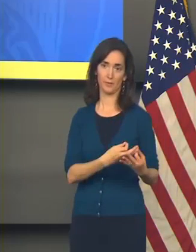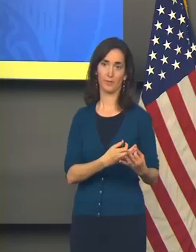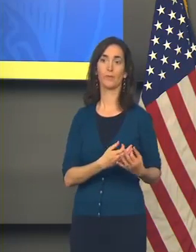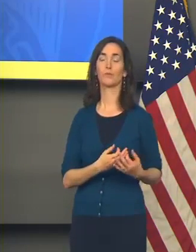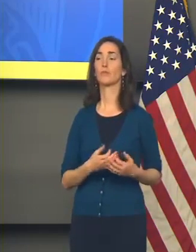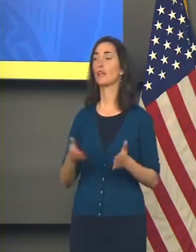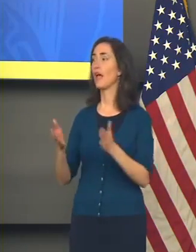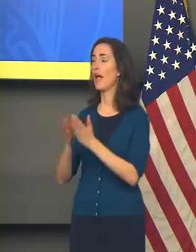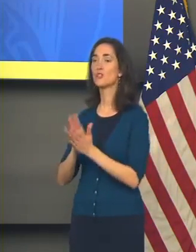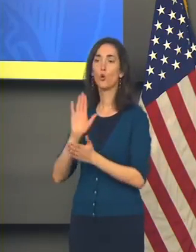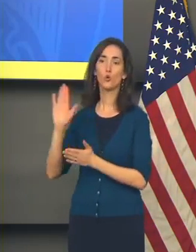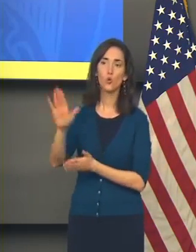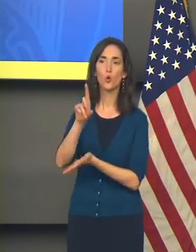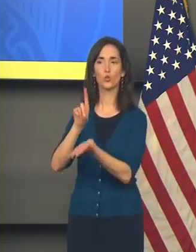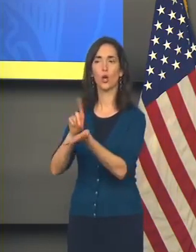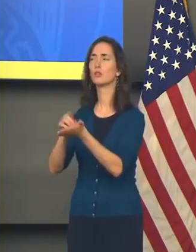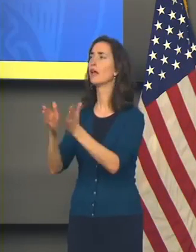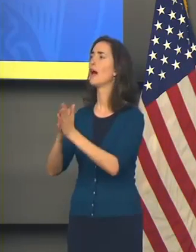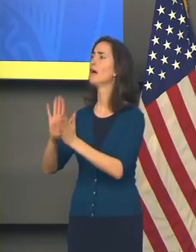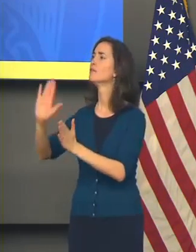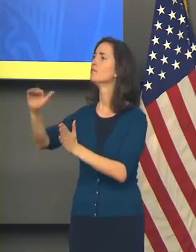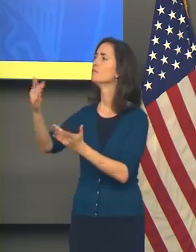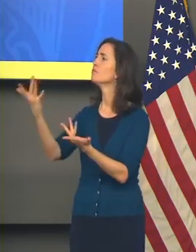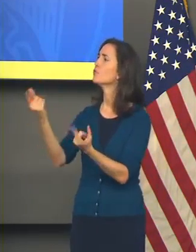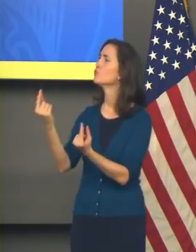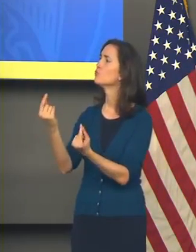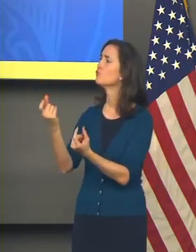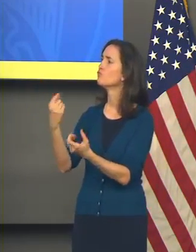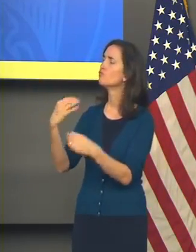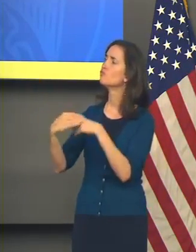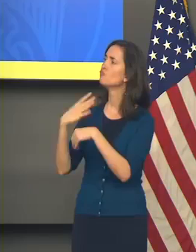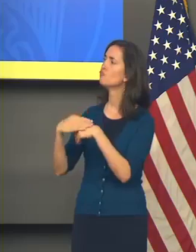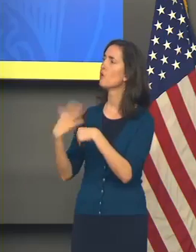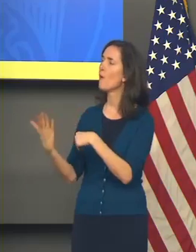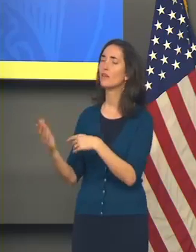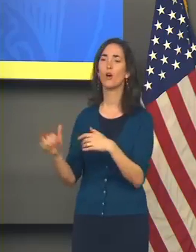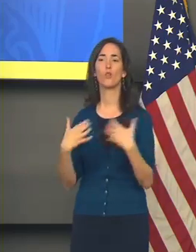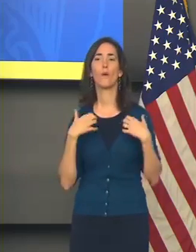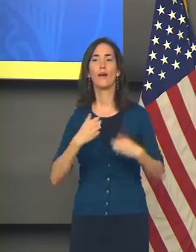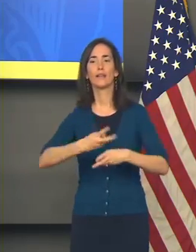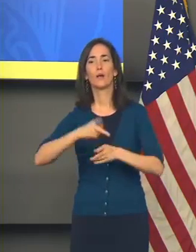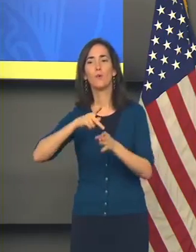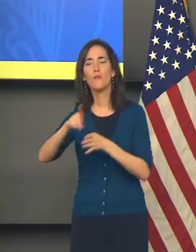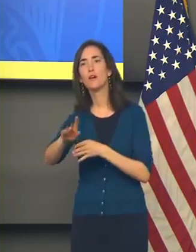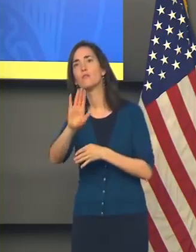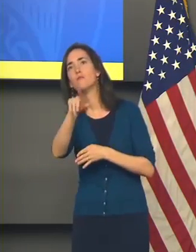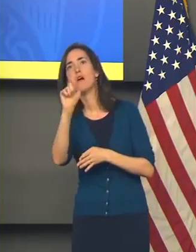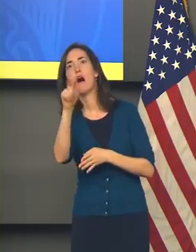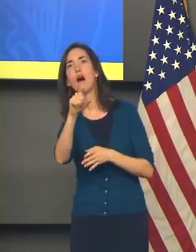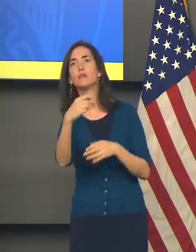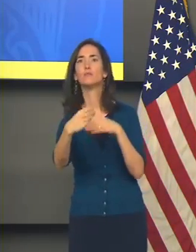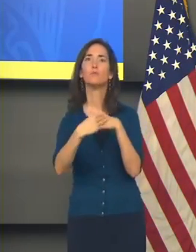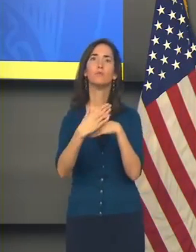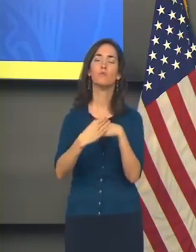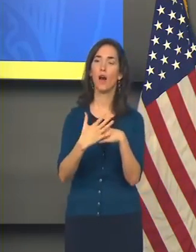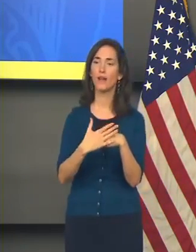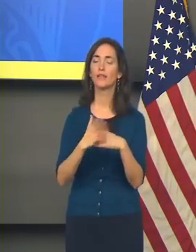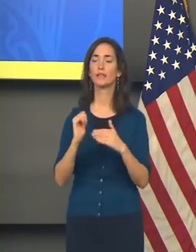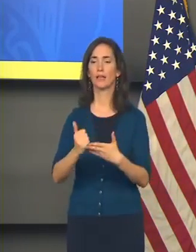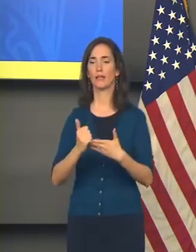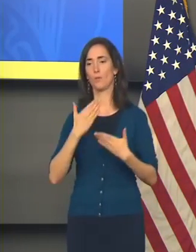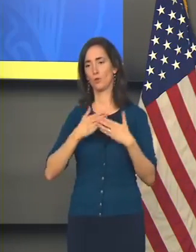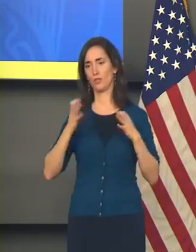the input of their own doctors and other health care professionals so that they can make that decision.